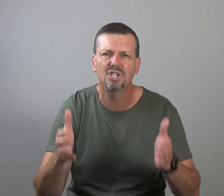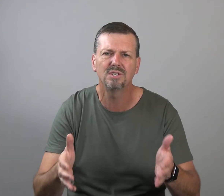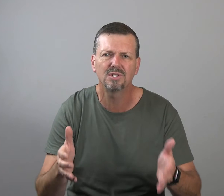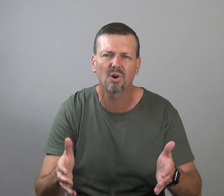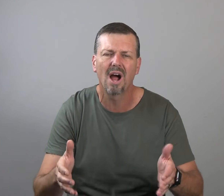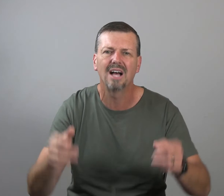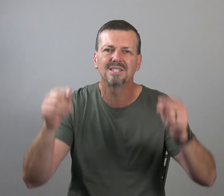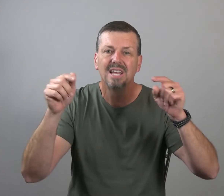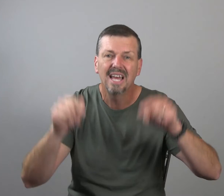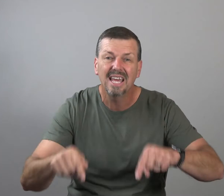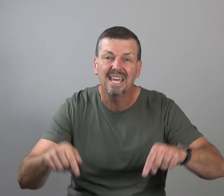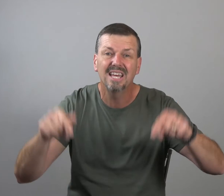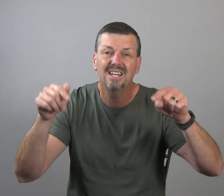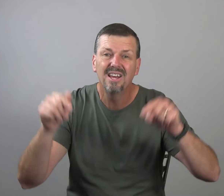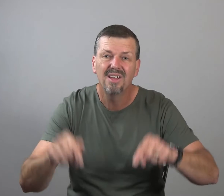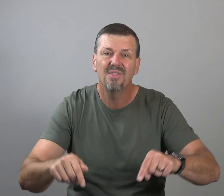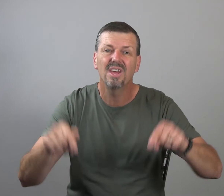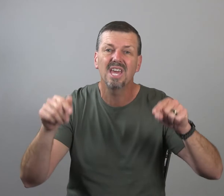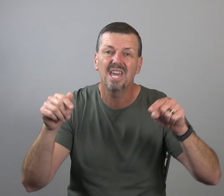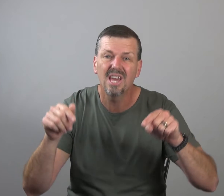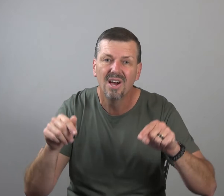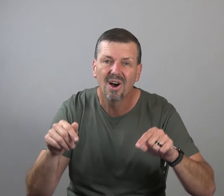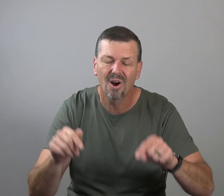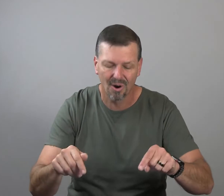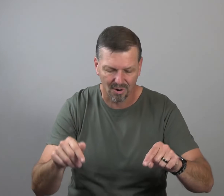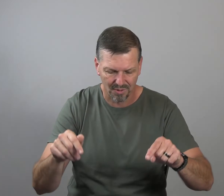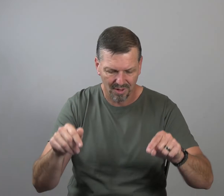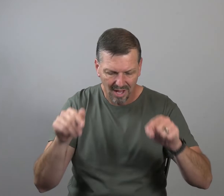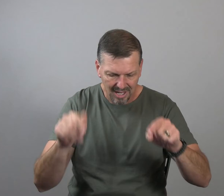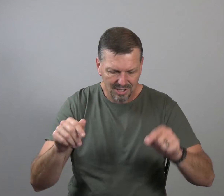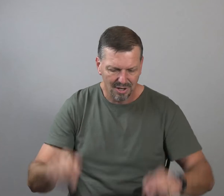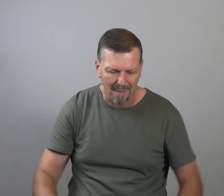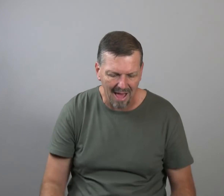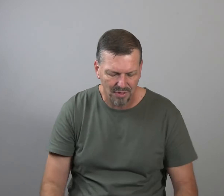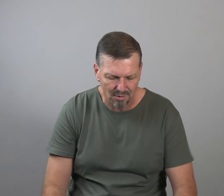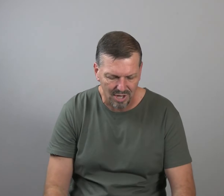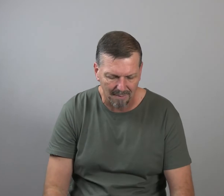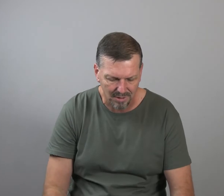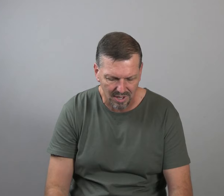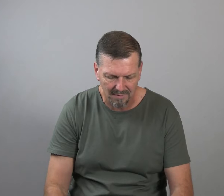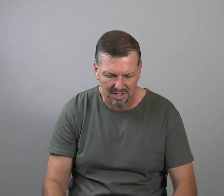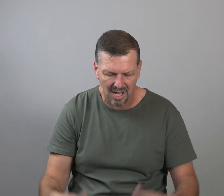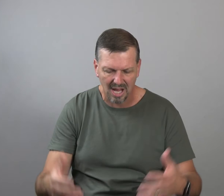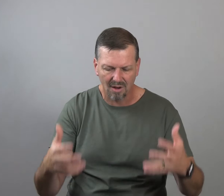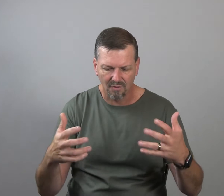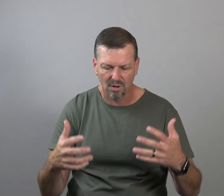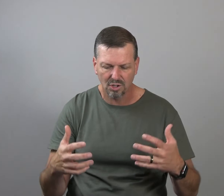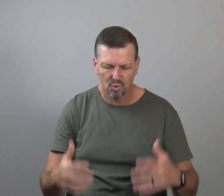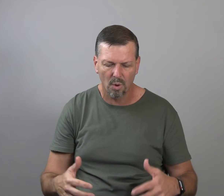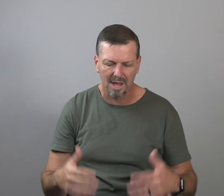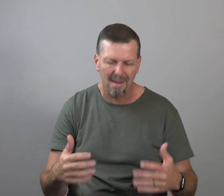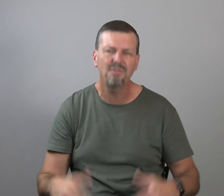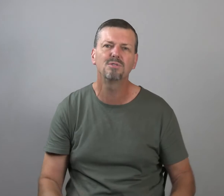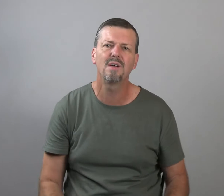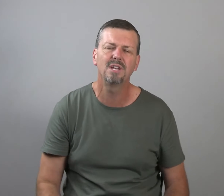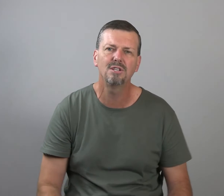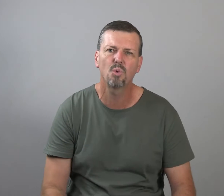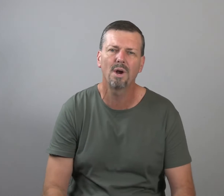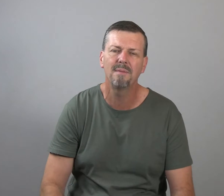Jesus Christ in the earth. Listen to Matthew chapter 17, verse 20. In Matthew 17, 20,